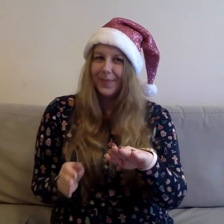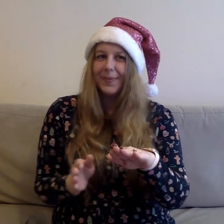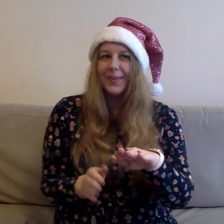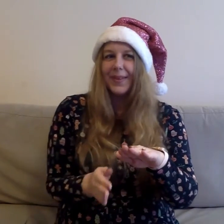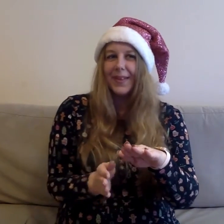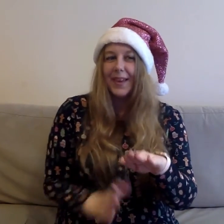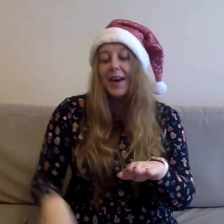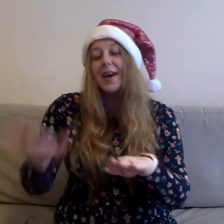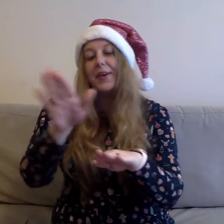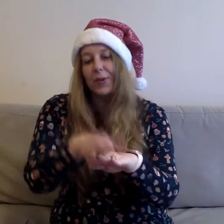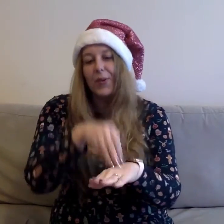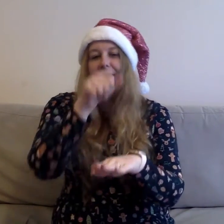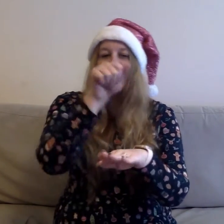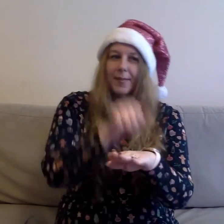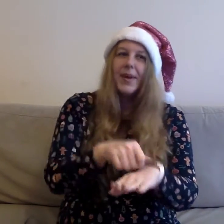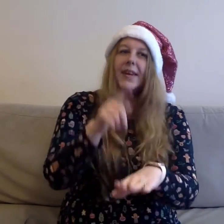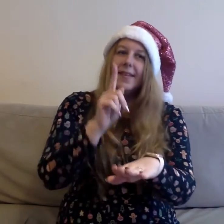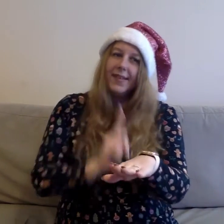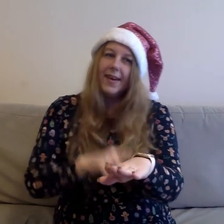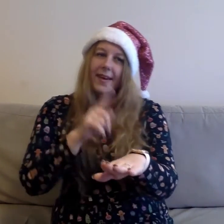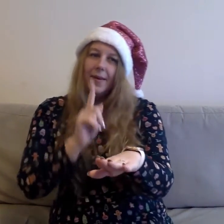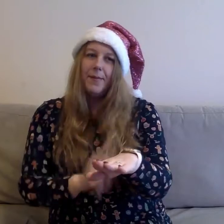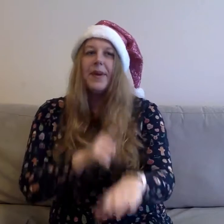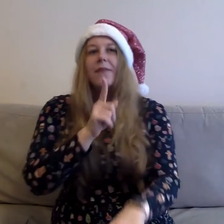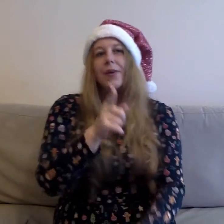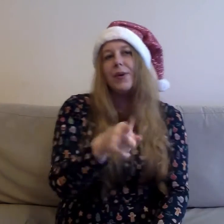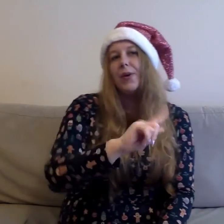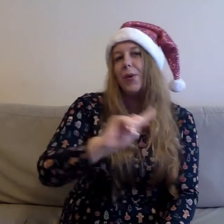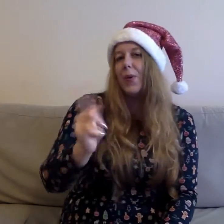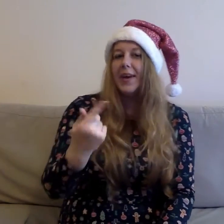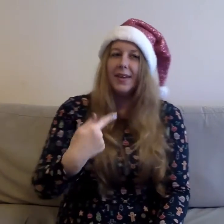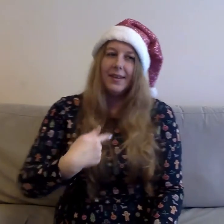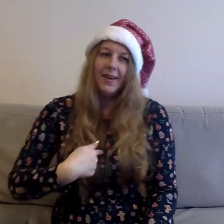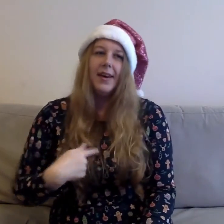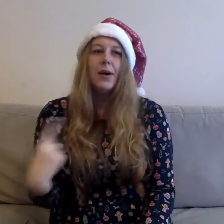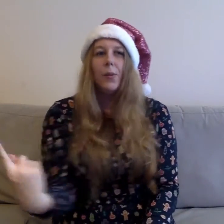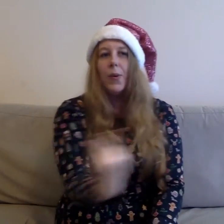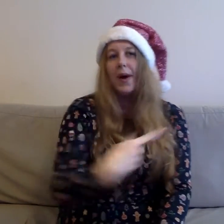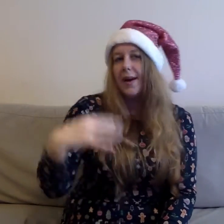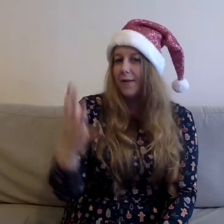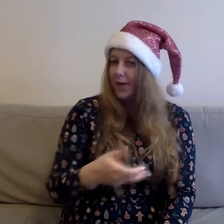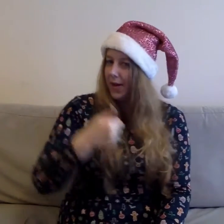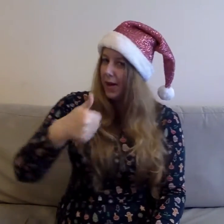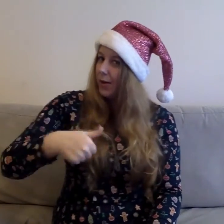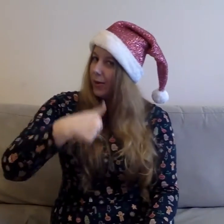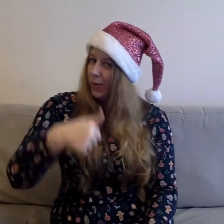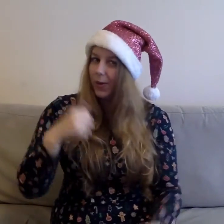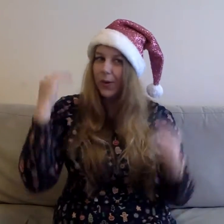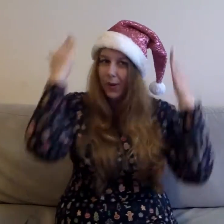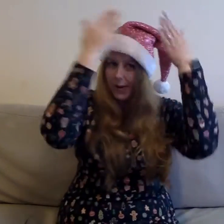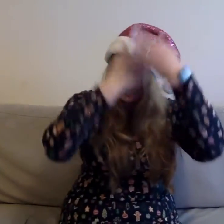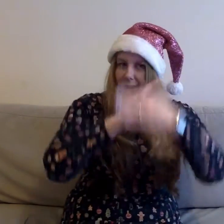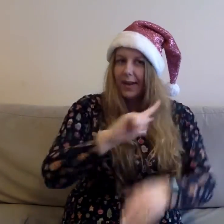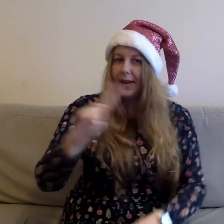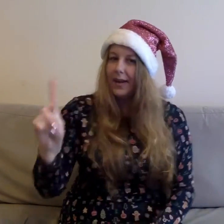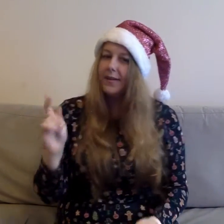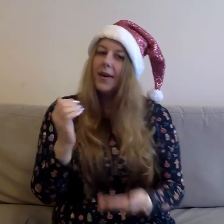It's Christmas time For you and I We'll have a We'll have a